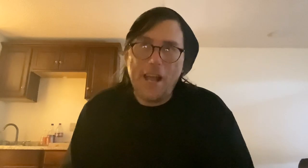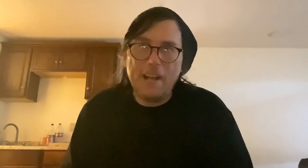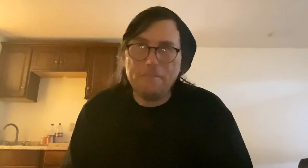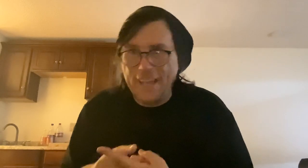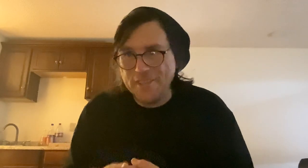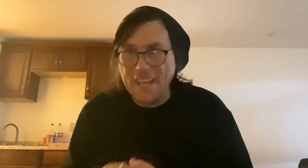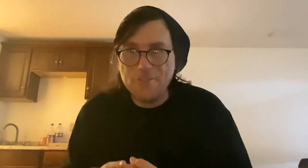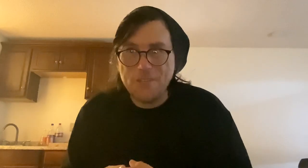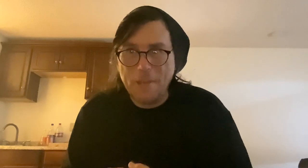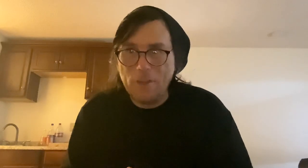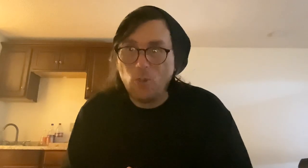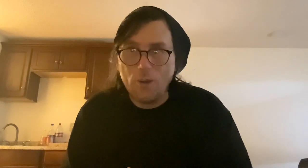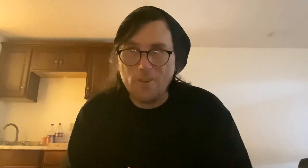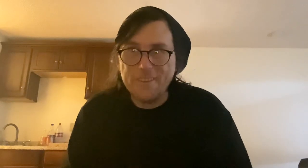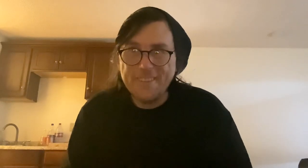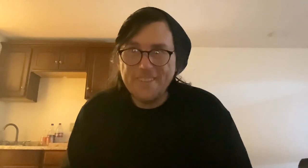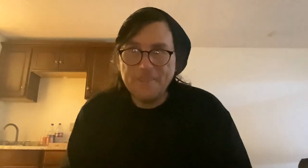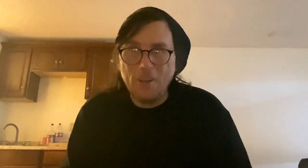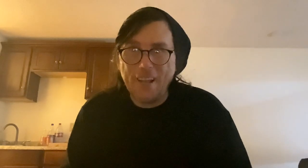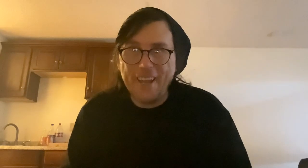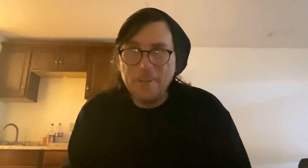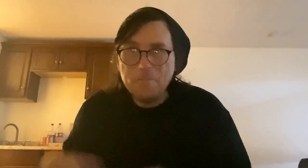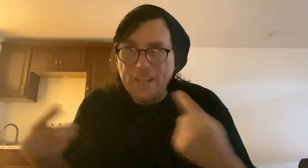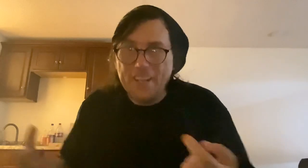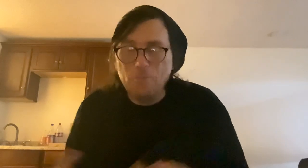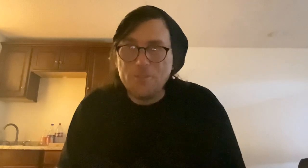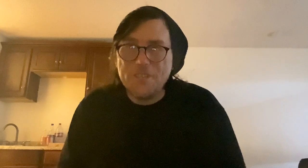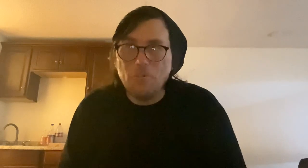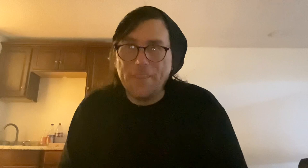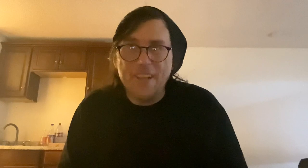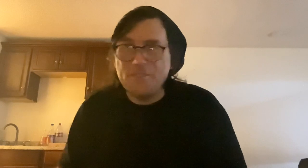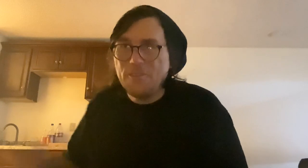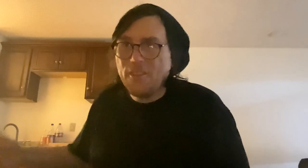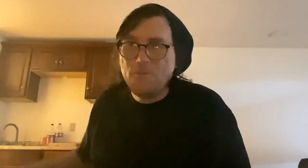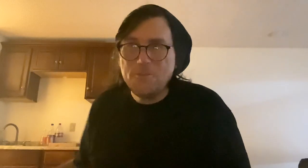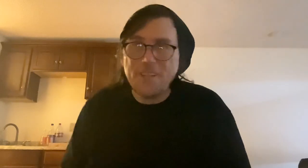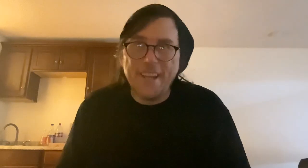have is an entertainment lawyer, OK, that will deal with that. Don't use like